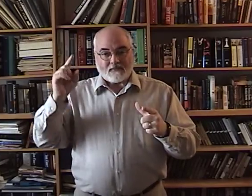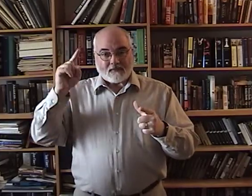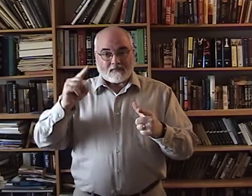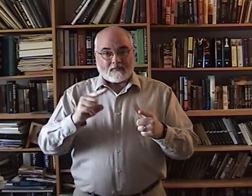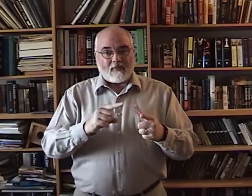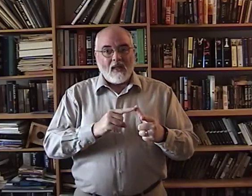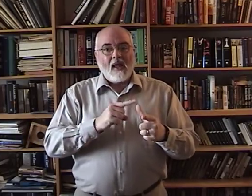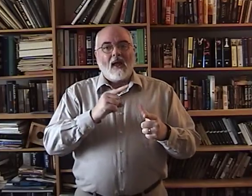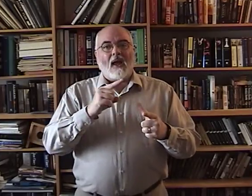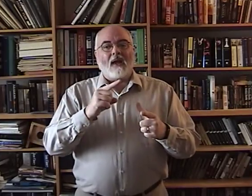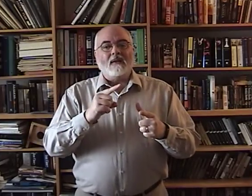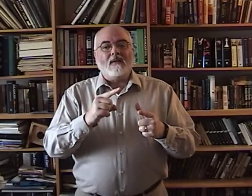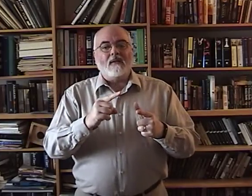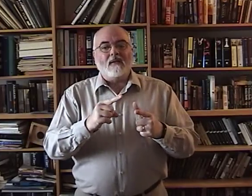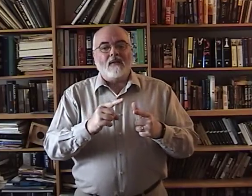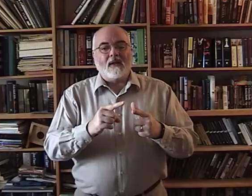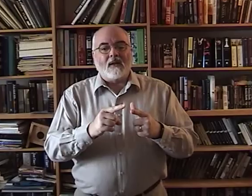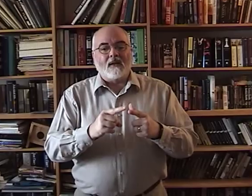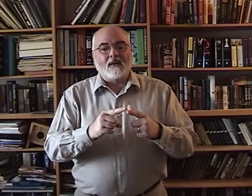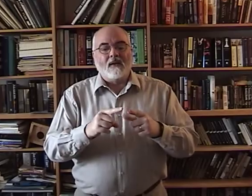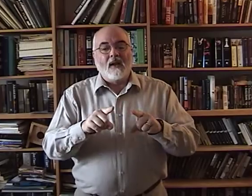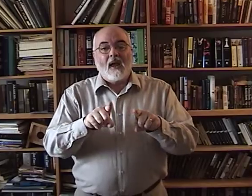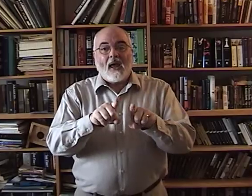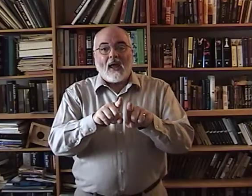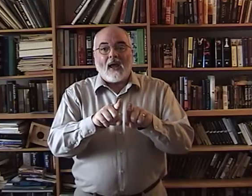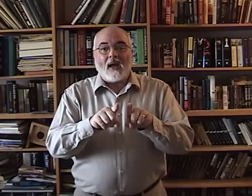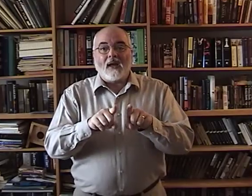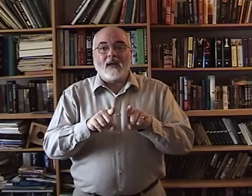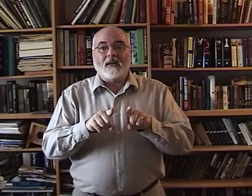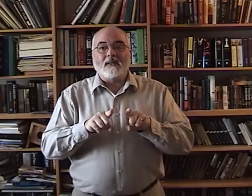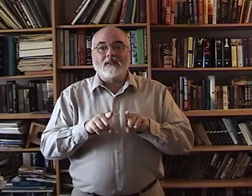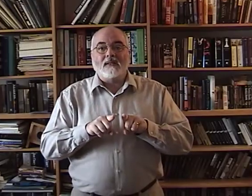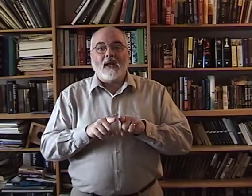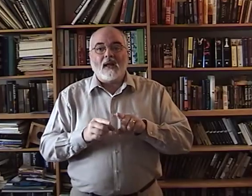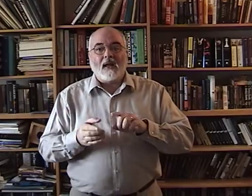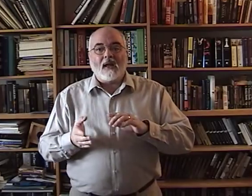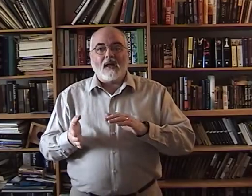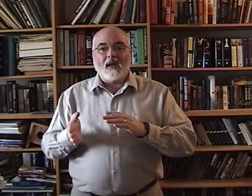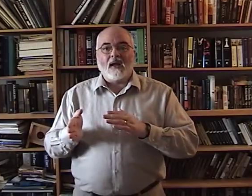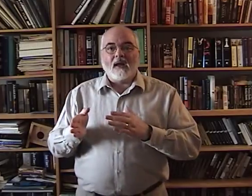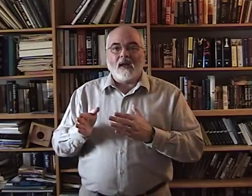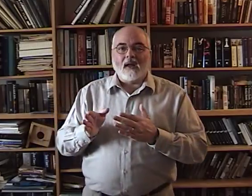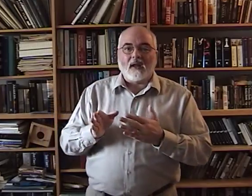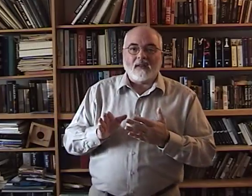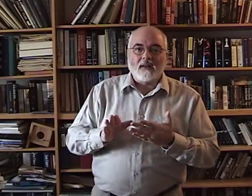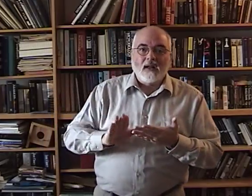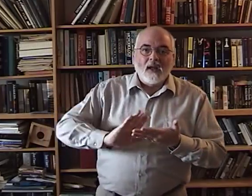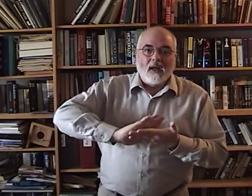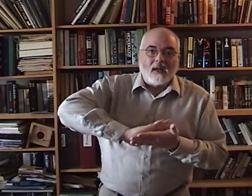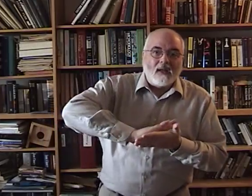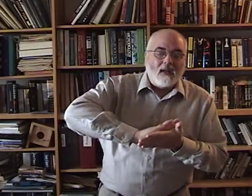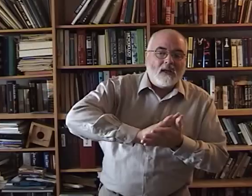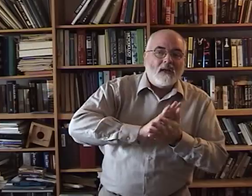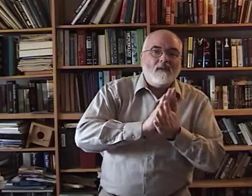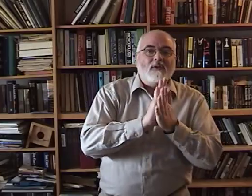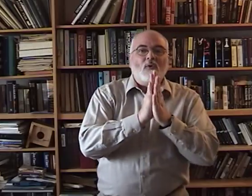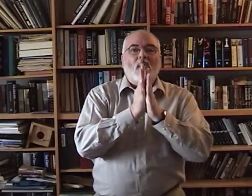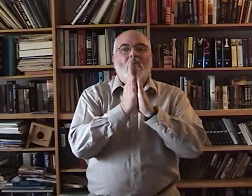and then as death gives way